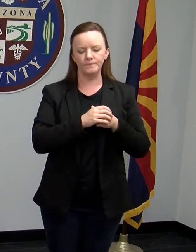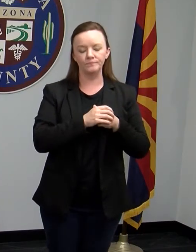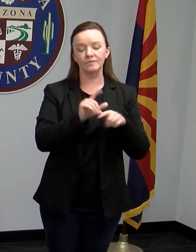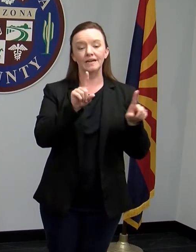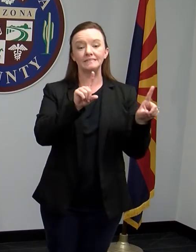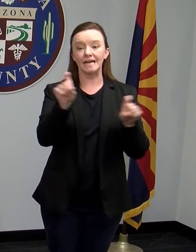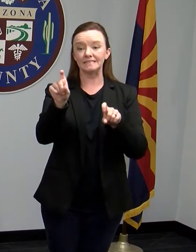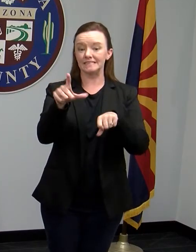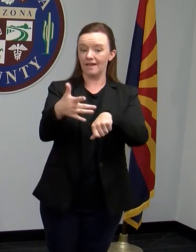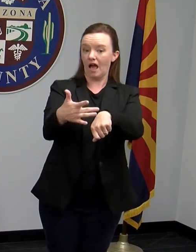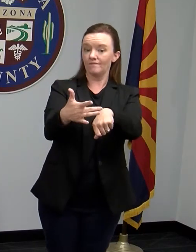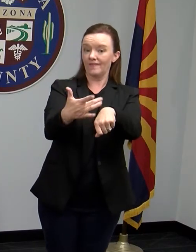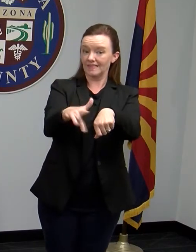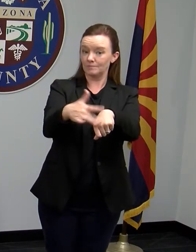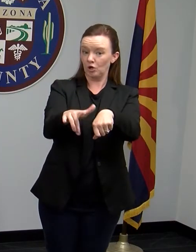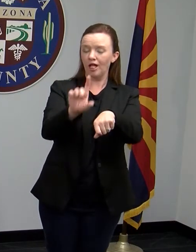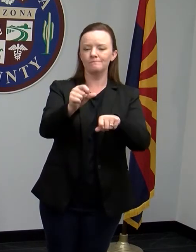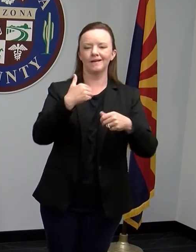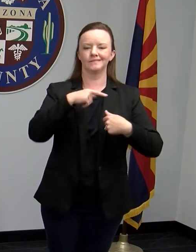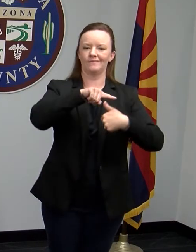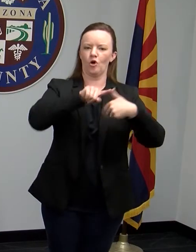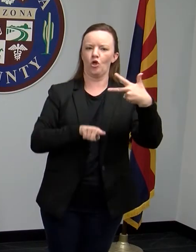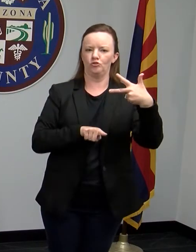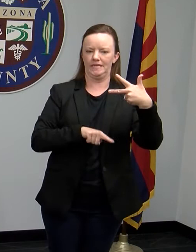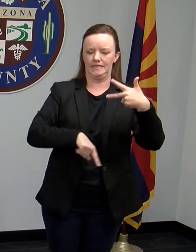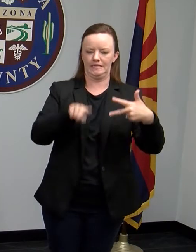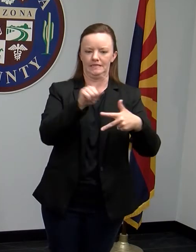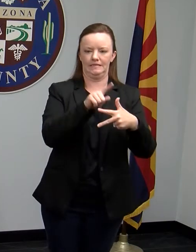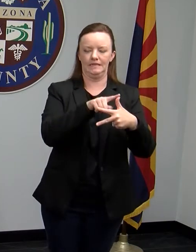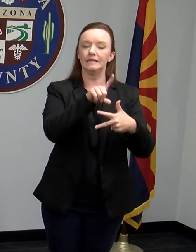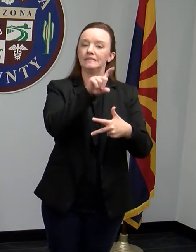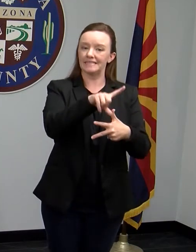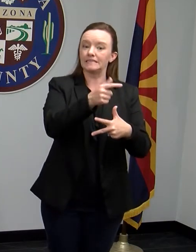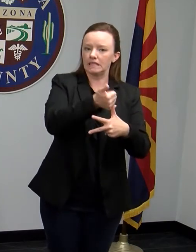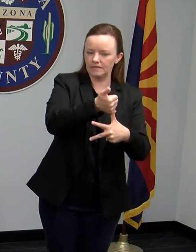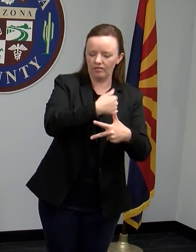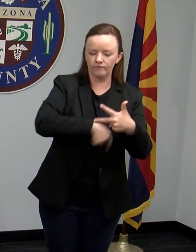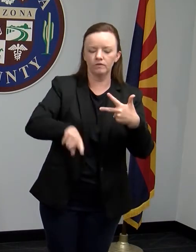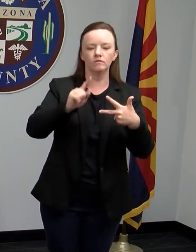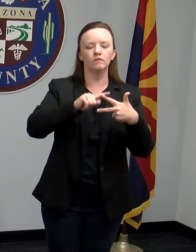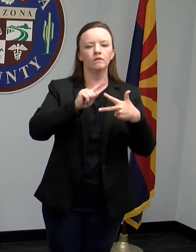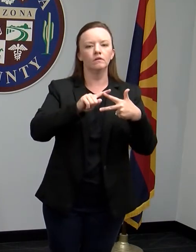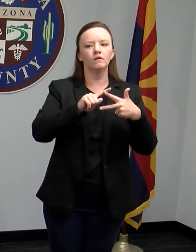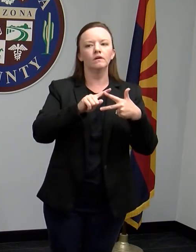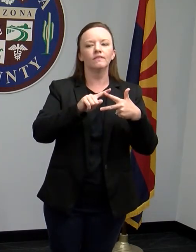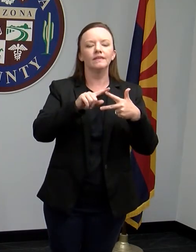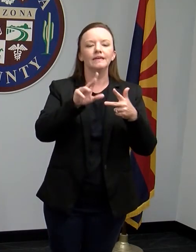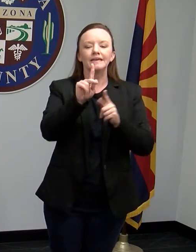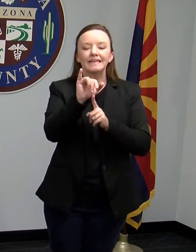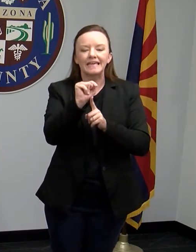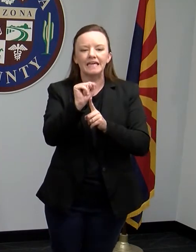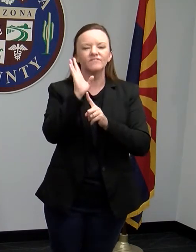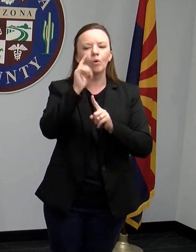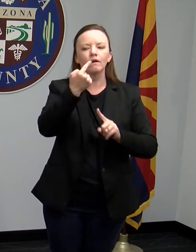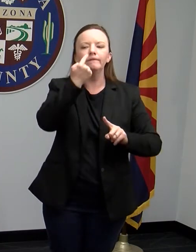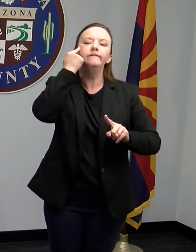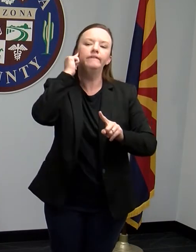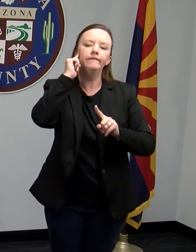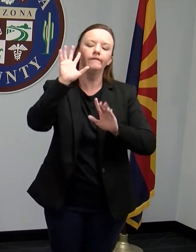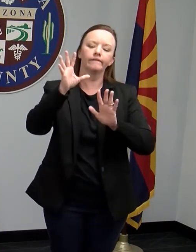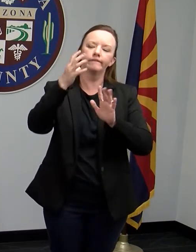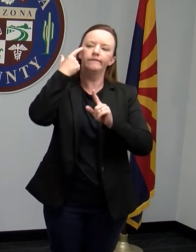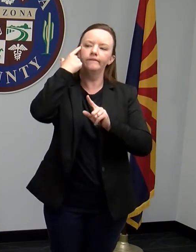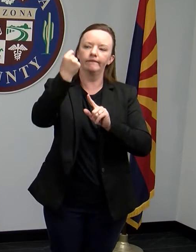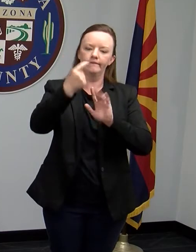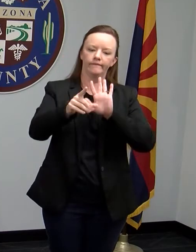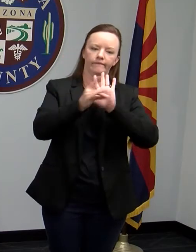all three of those things, the labs being able to provide the test, the specimen collection kits being available, and that